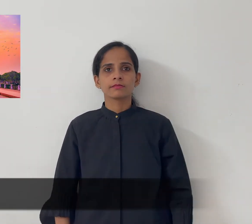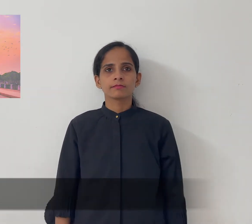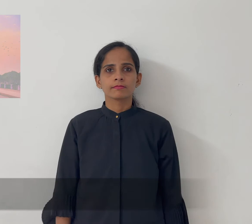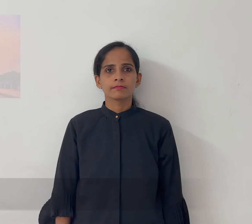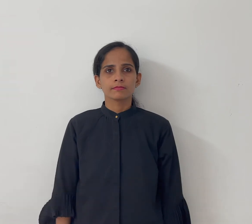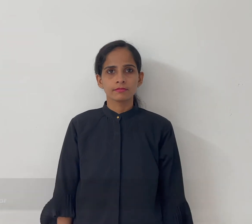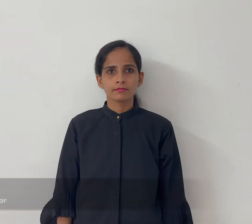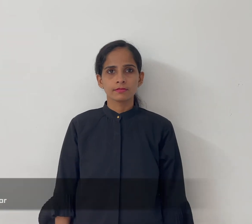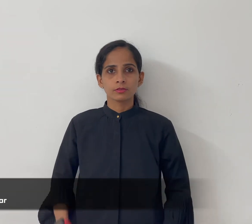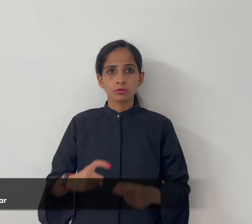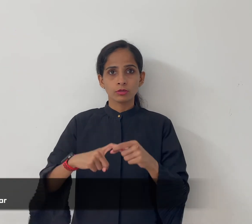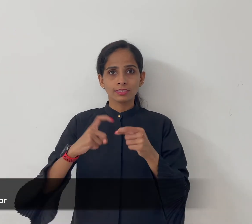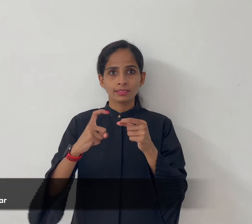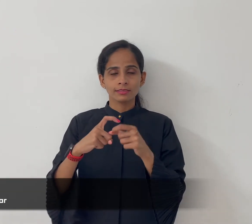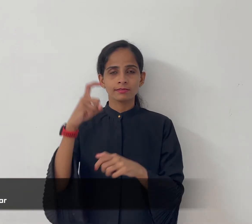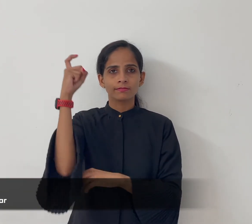kutab minar